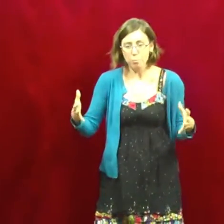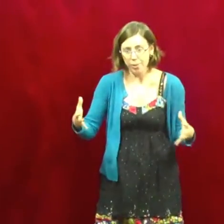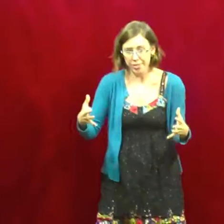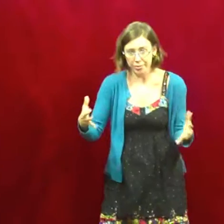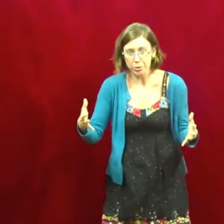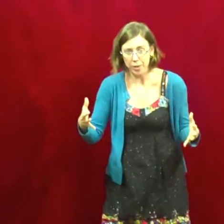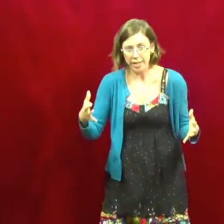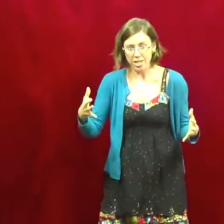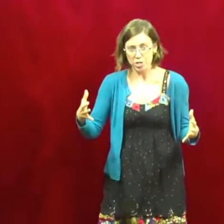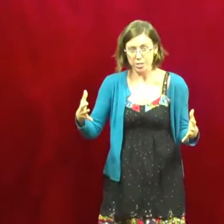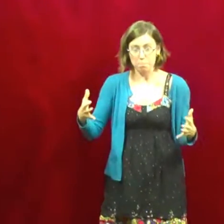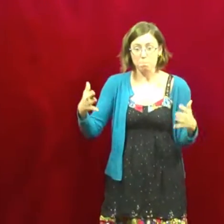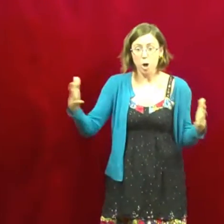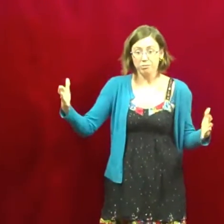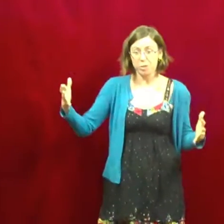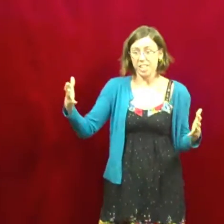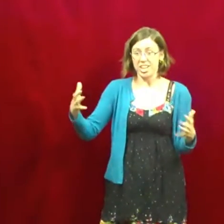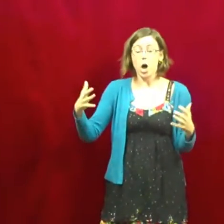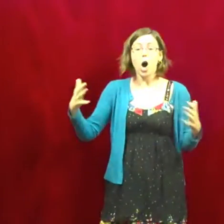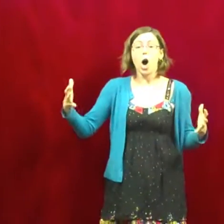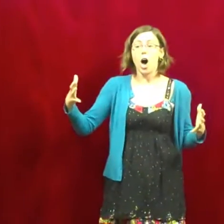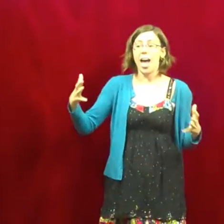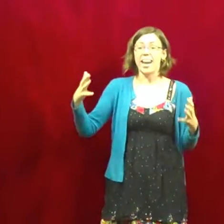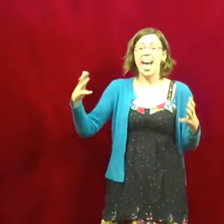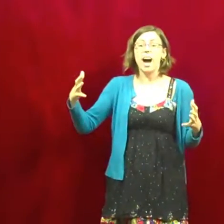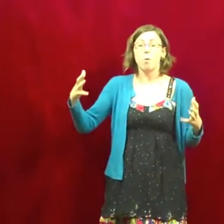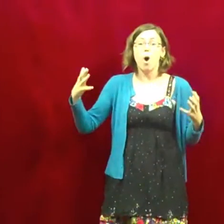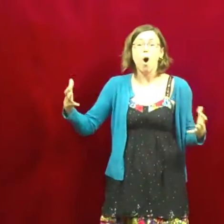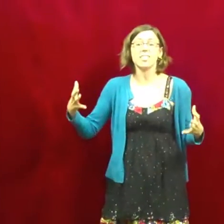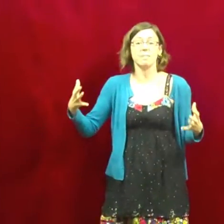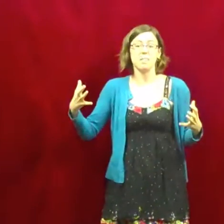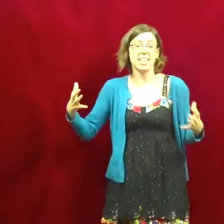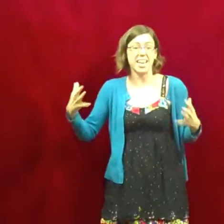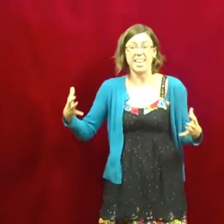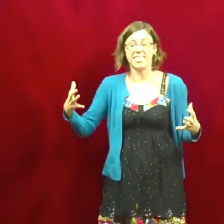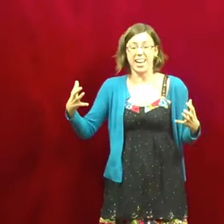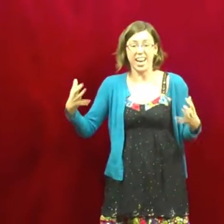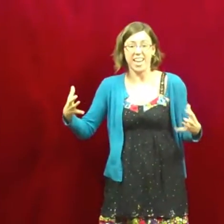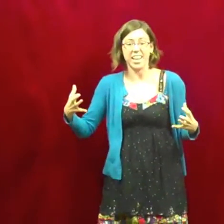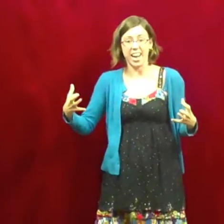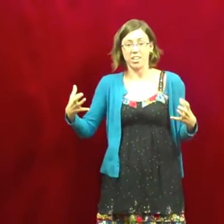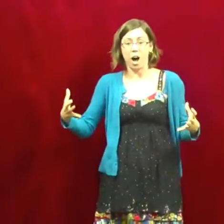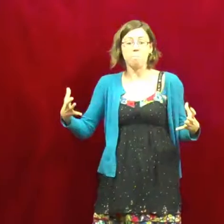what they're doing and just marvel in awe at how awesome he is at hand-to-hand combat.